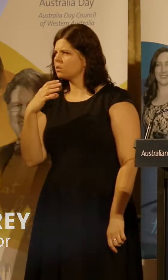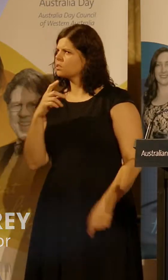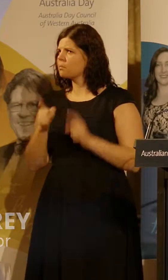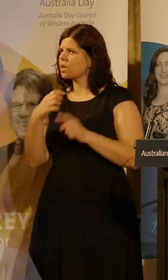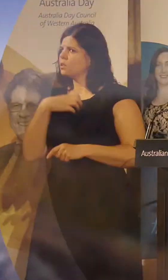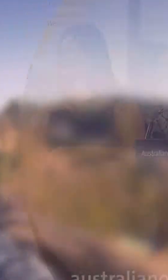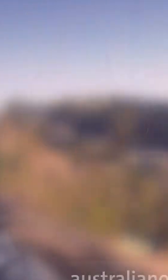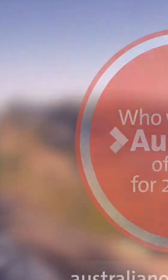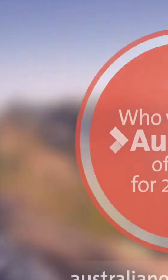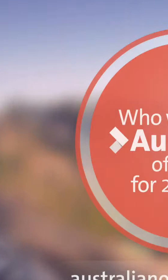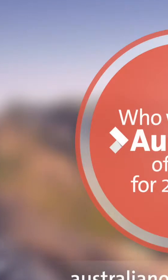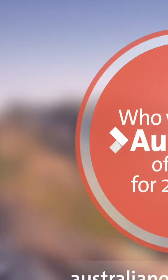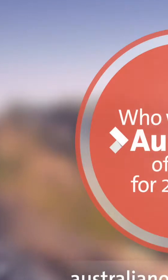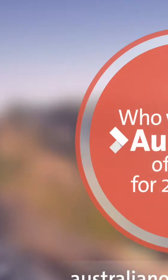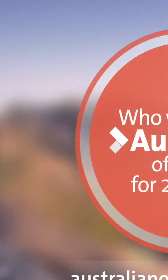the other side.